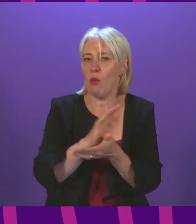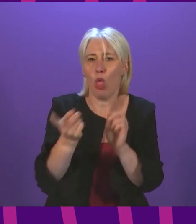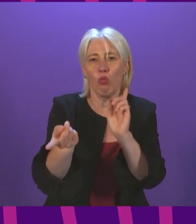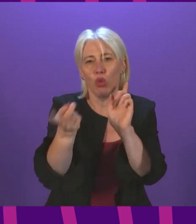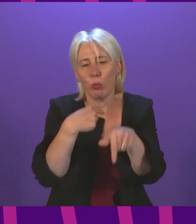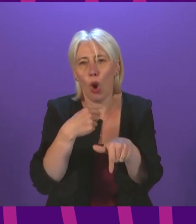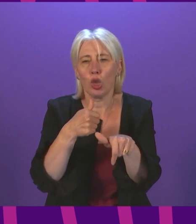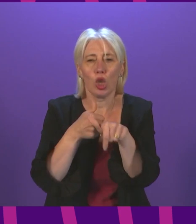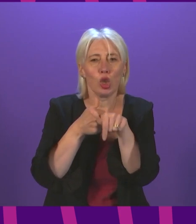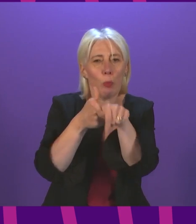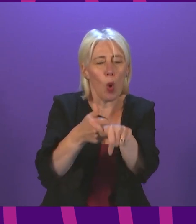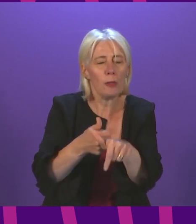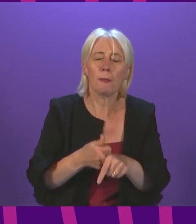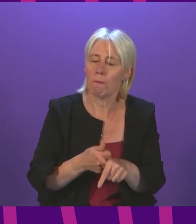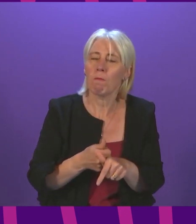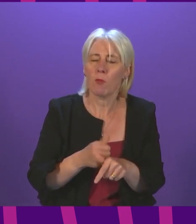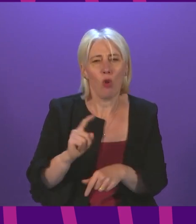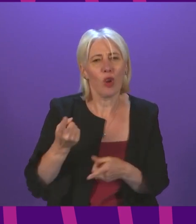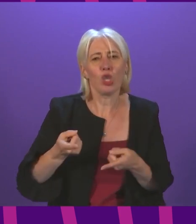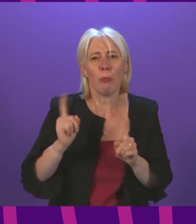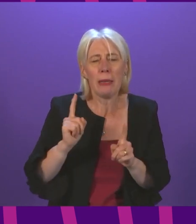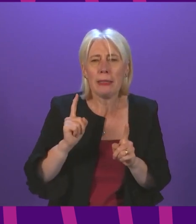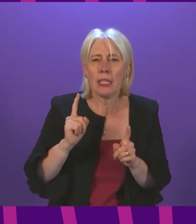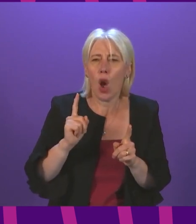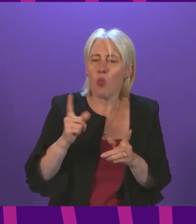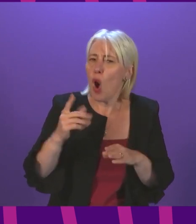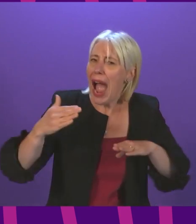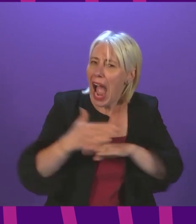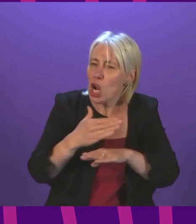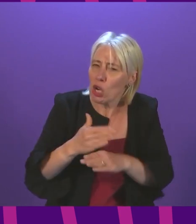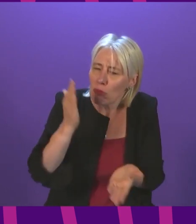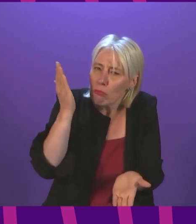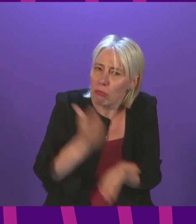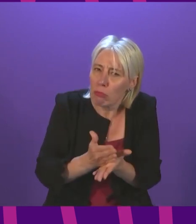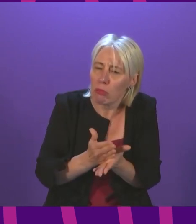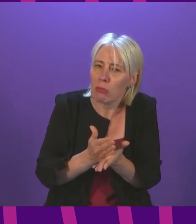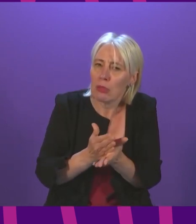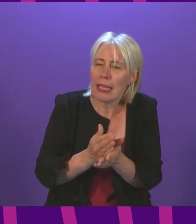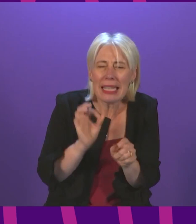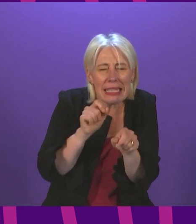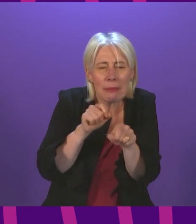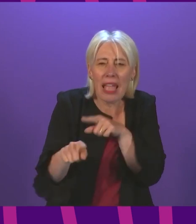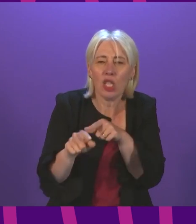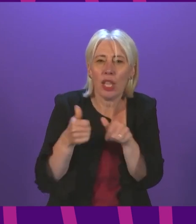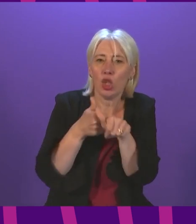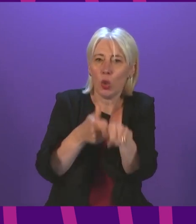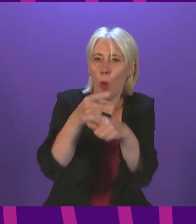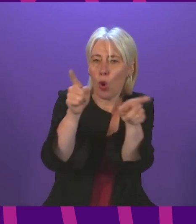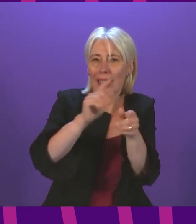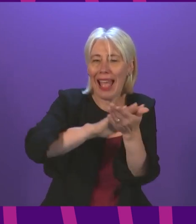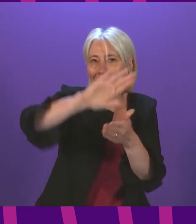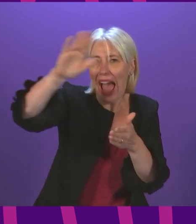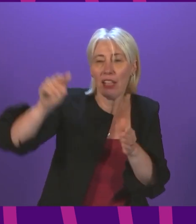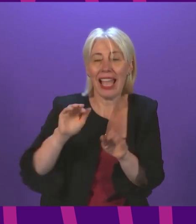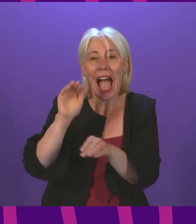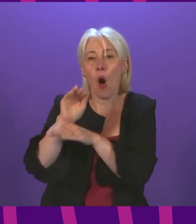support can the first minister confirm what action is being taken to secure specialist support in the highlands from out with